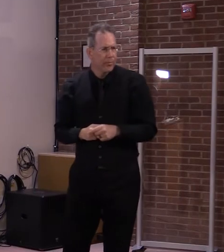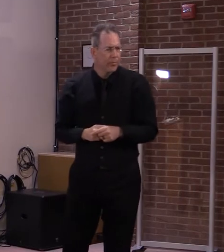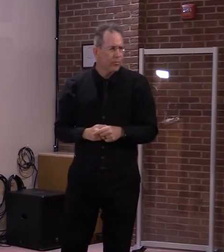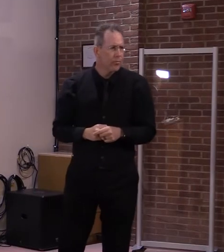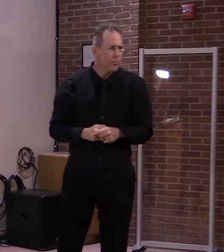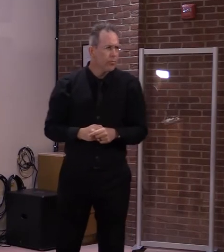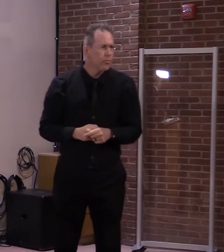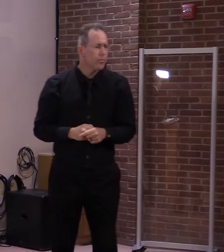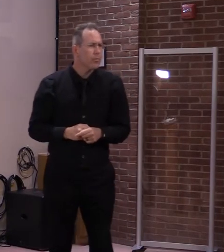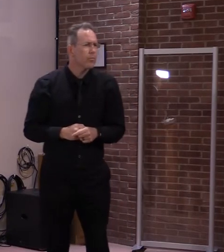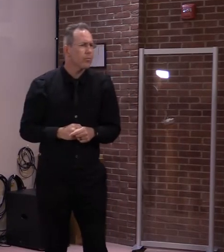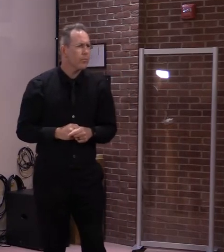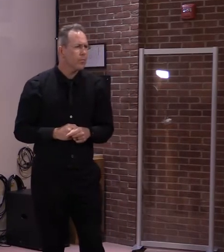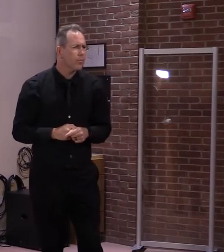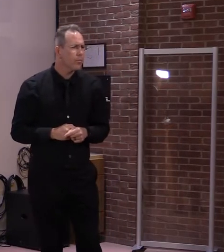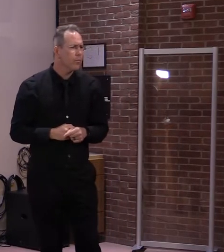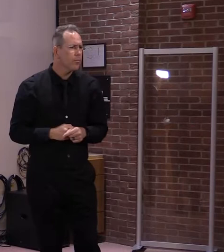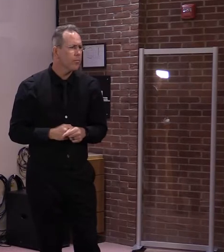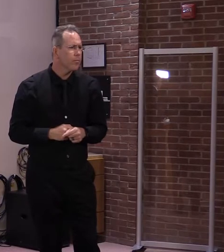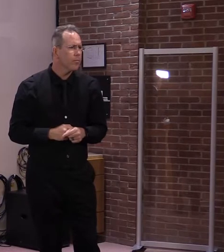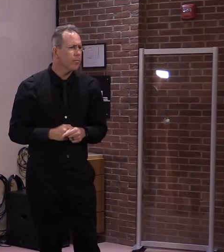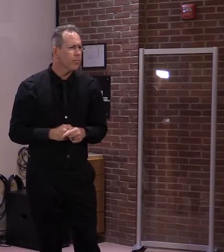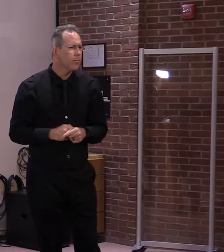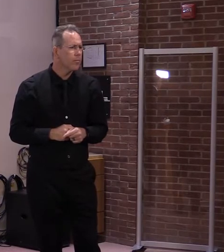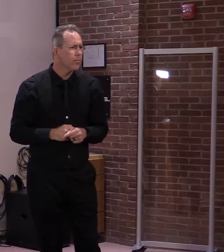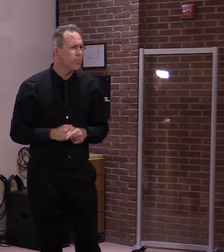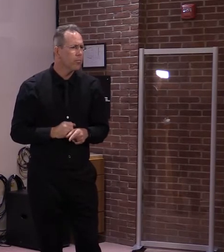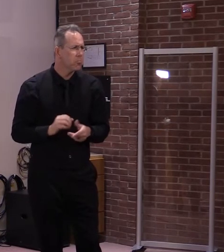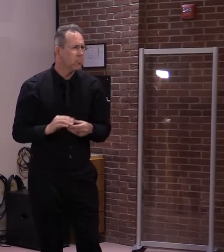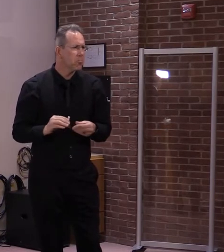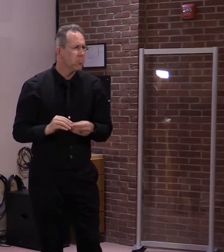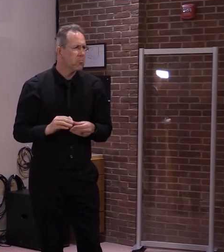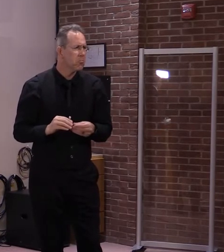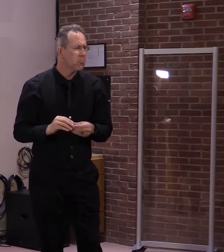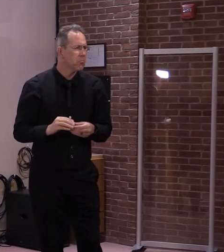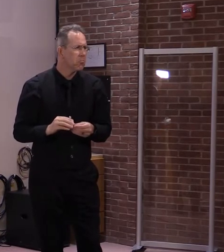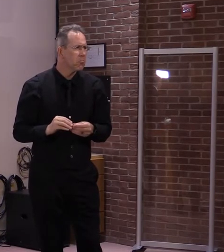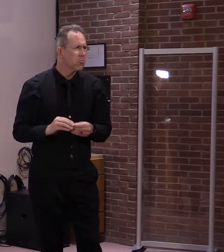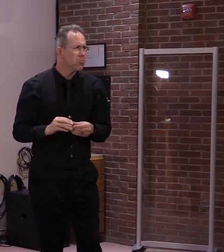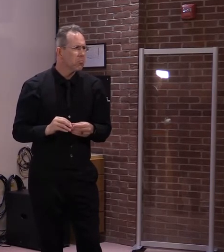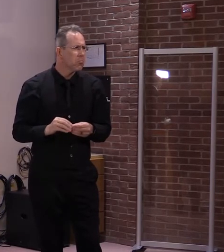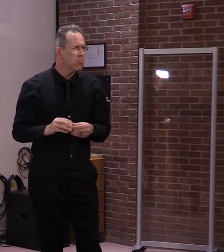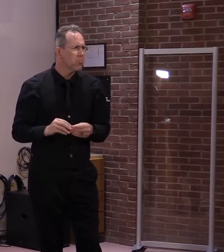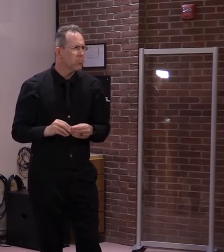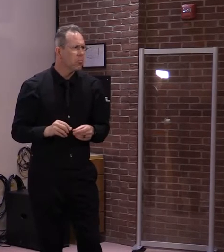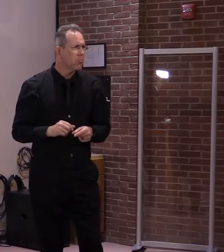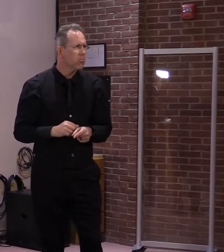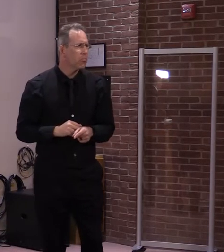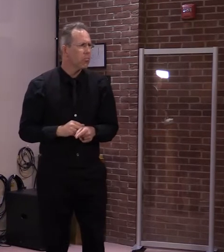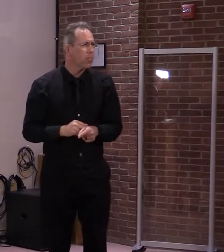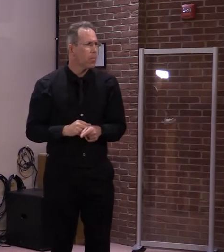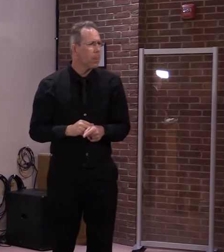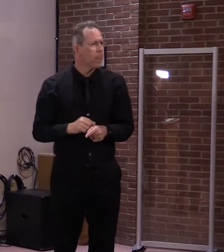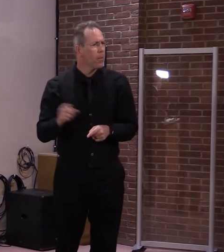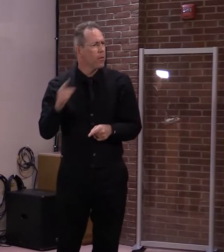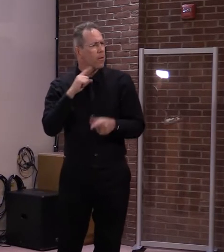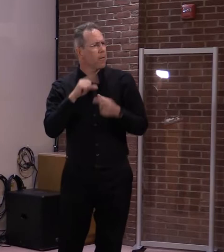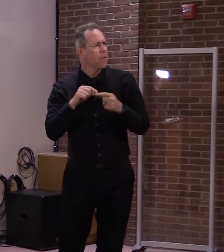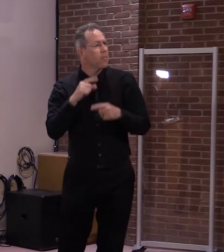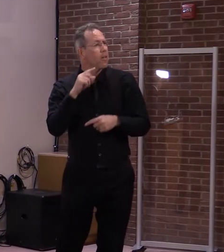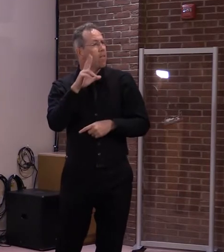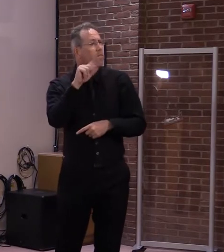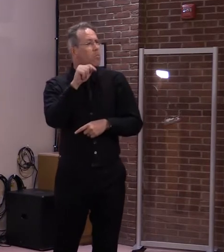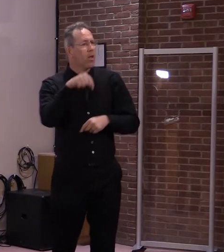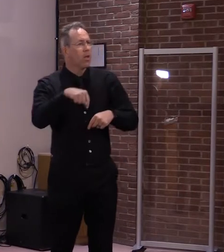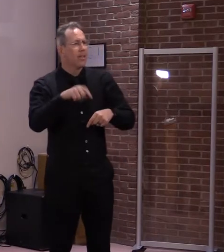vaccine. And I'm seeing now experts are concerned that the U.S. will start to run out of people willing to be vaccinated within